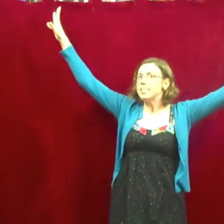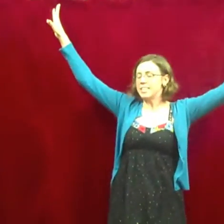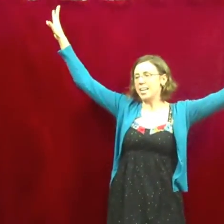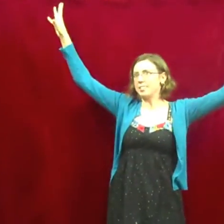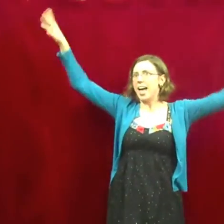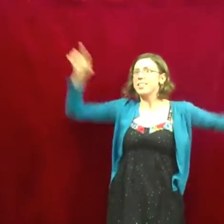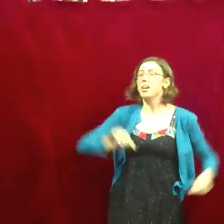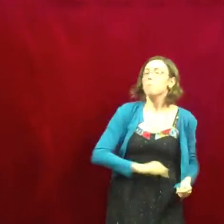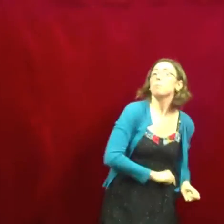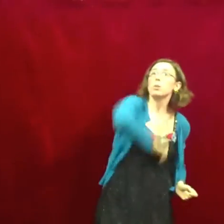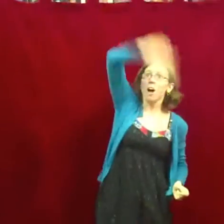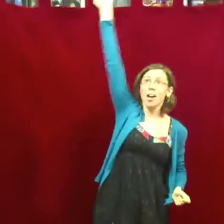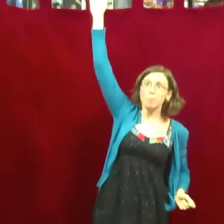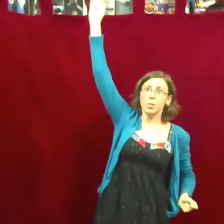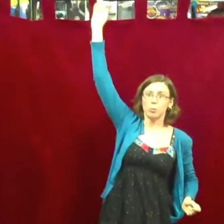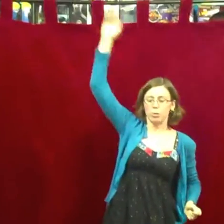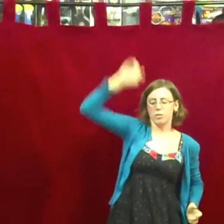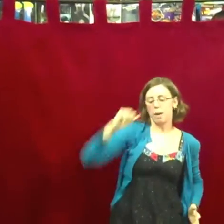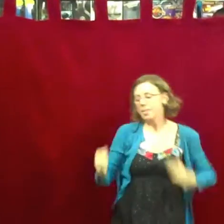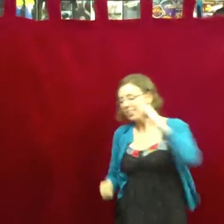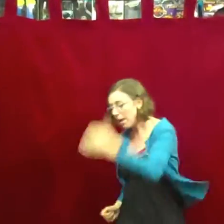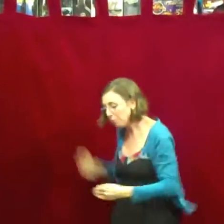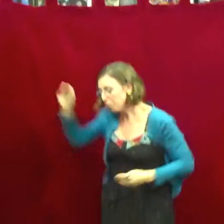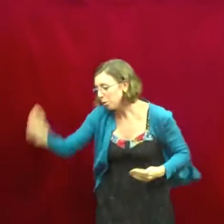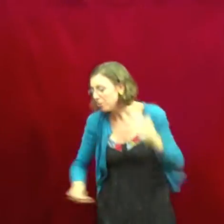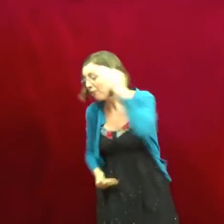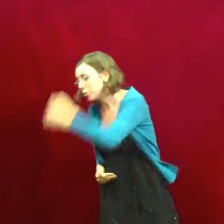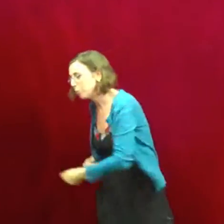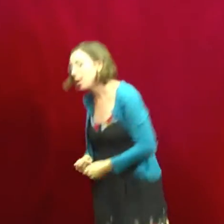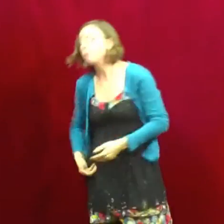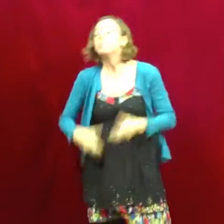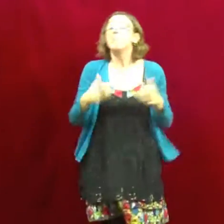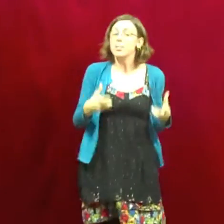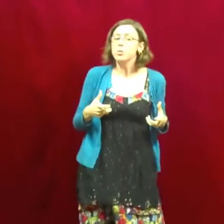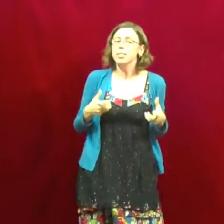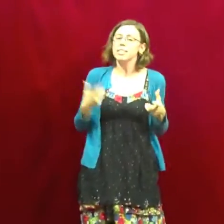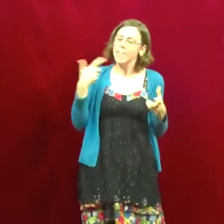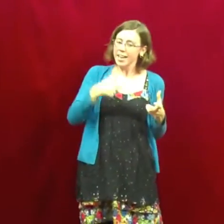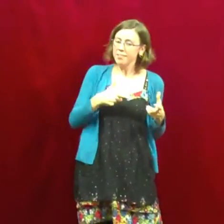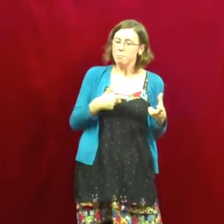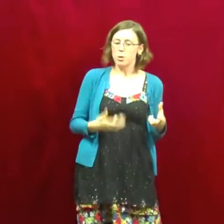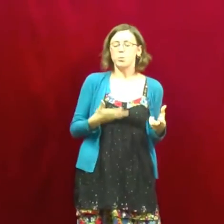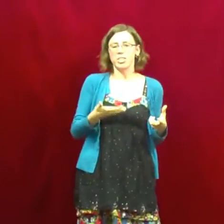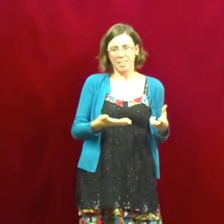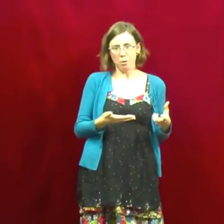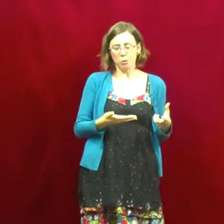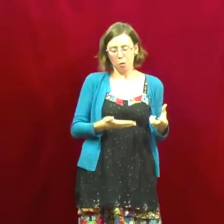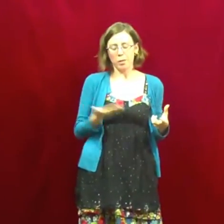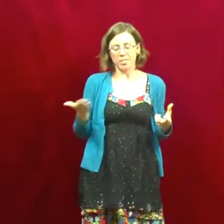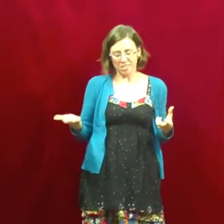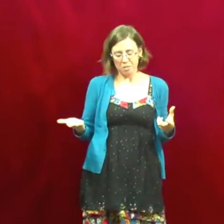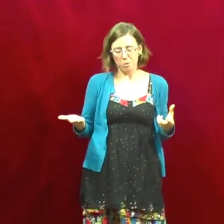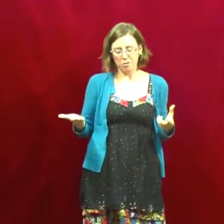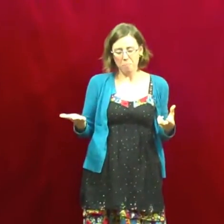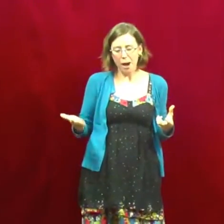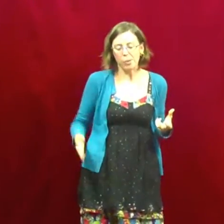stained glass, gone up to the rooftops, leapt from rooftop to rooftop, eventually taken the book, eventually book of power,